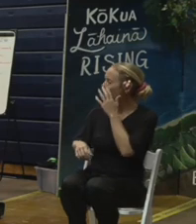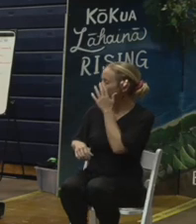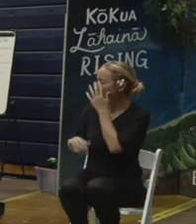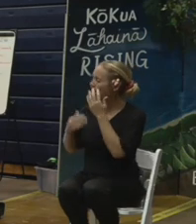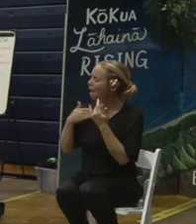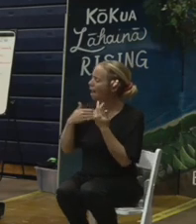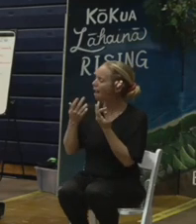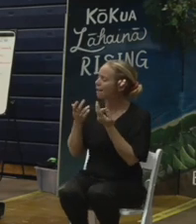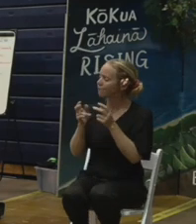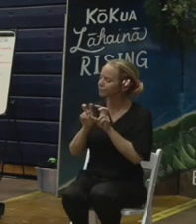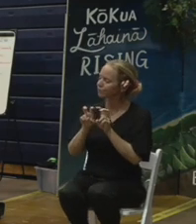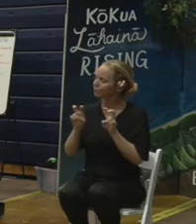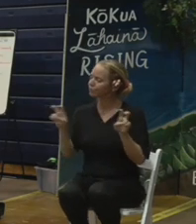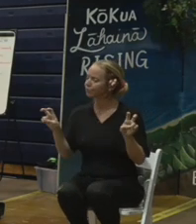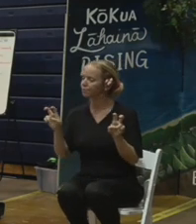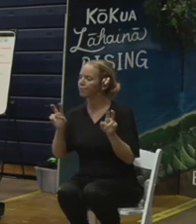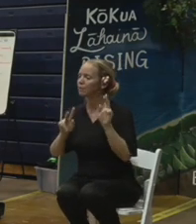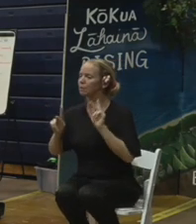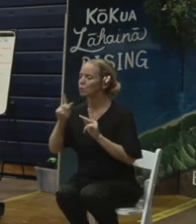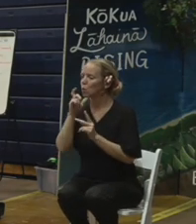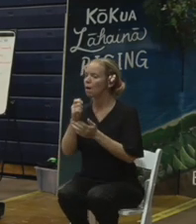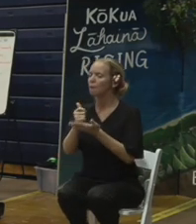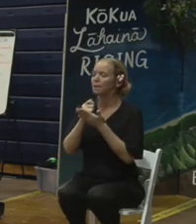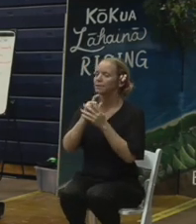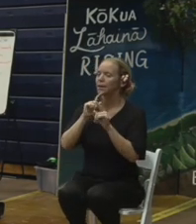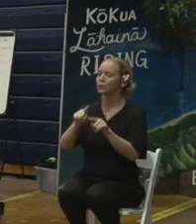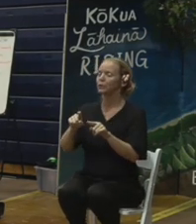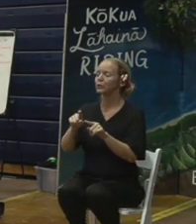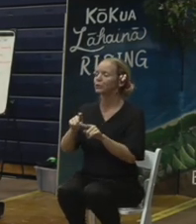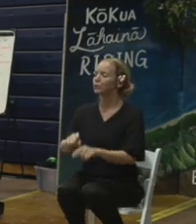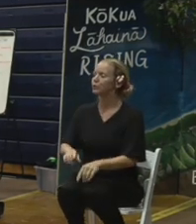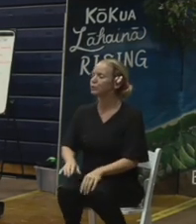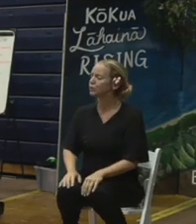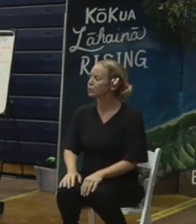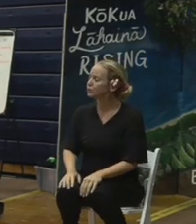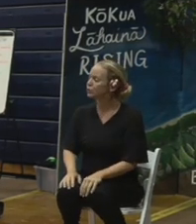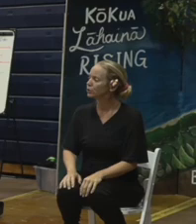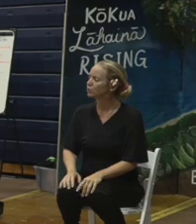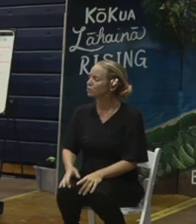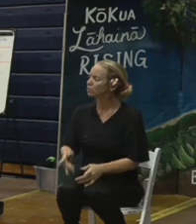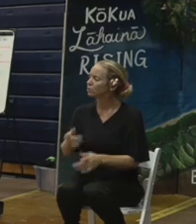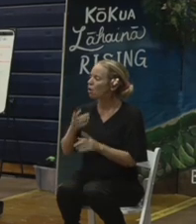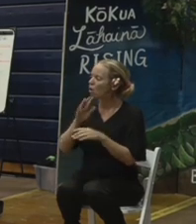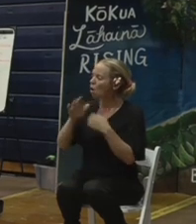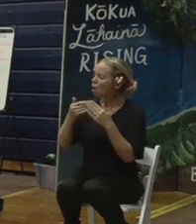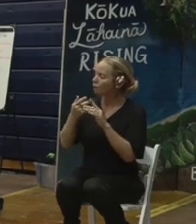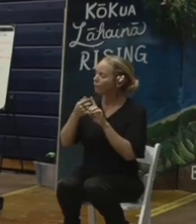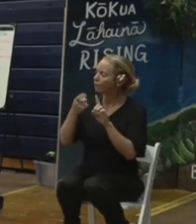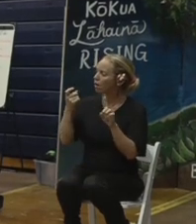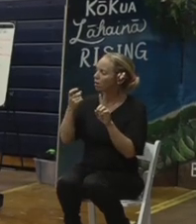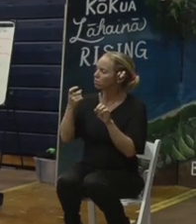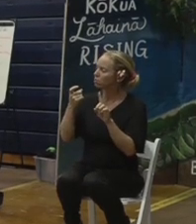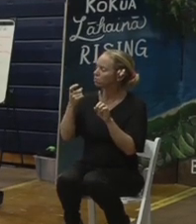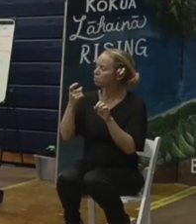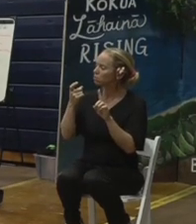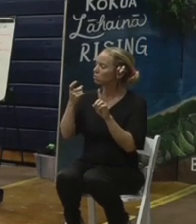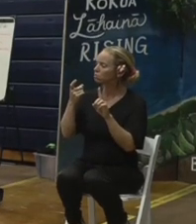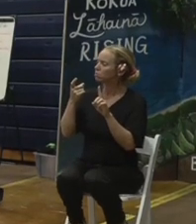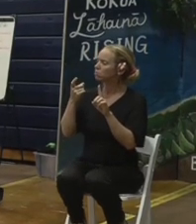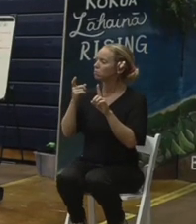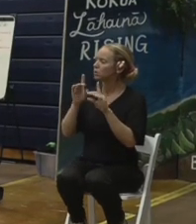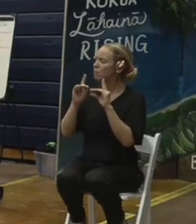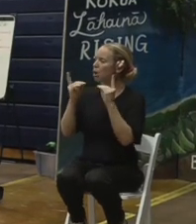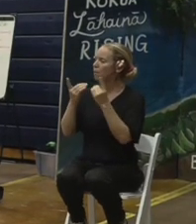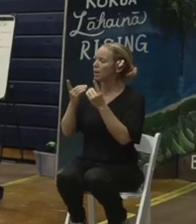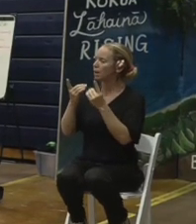Kejano. It's like a name test. From our Department of Environmental Management to help. I'm going to read off some of these questions. We're going to ask the